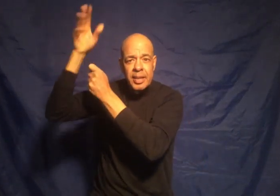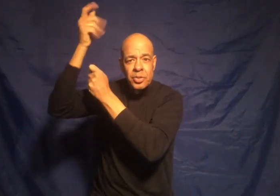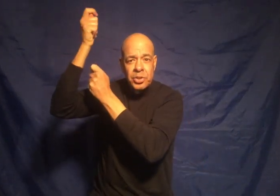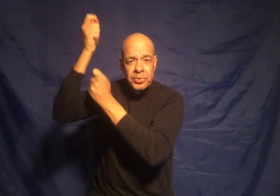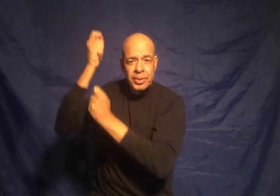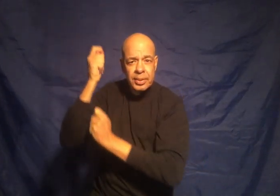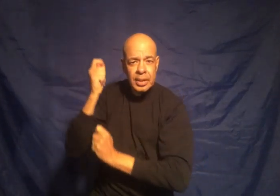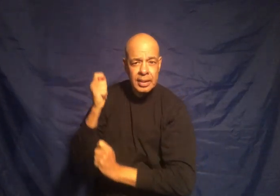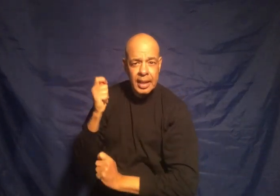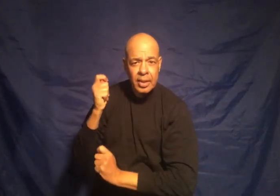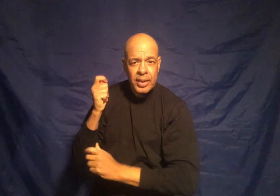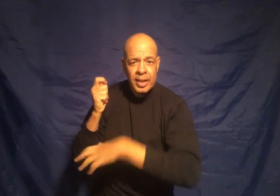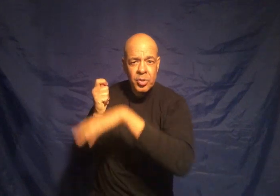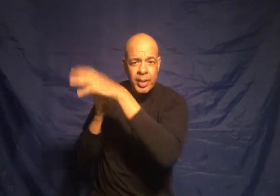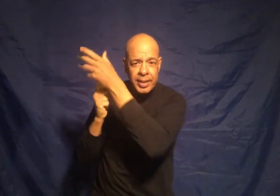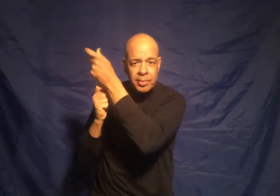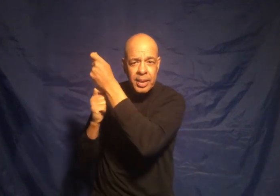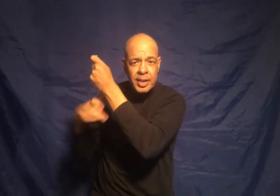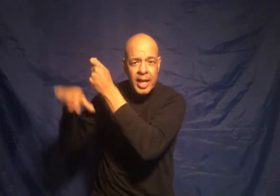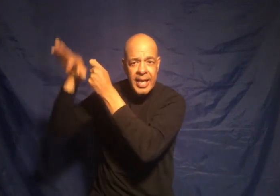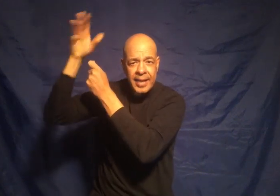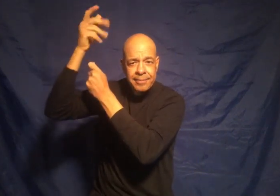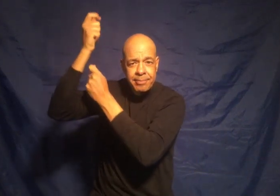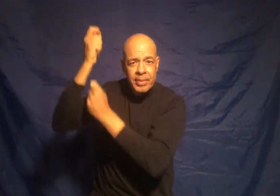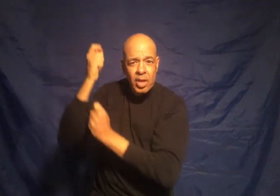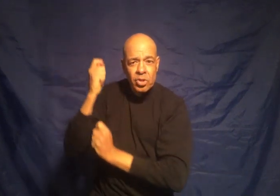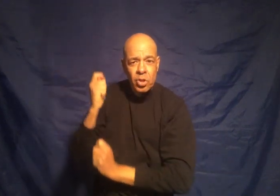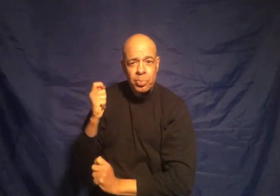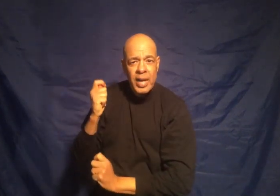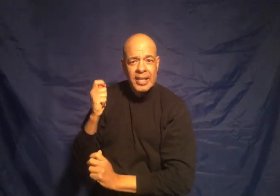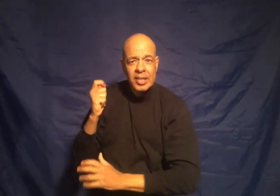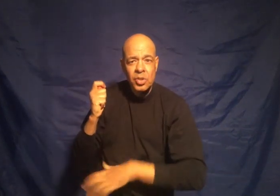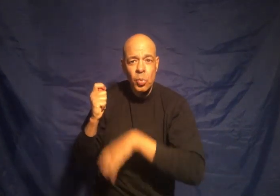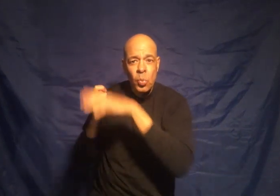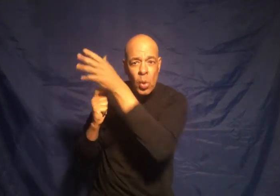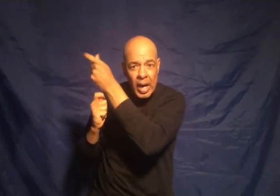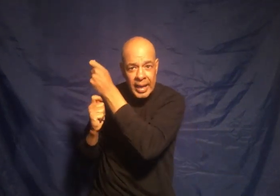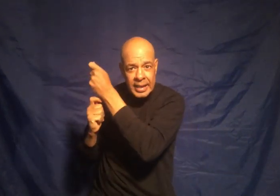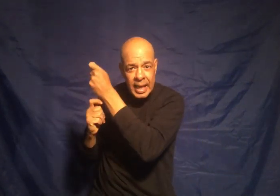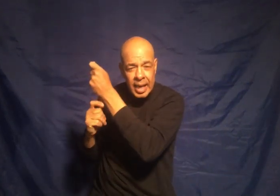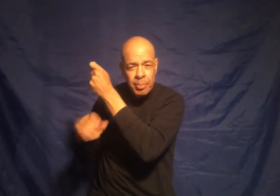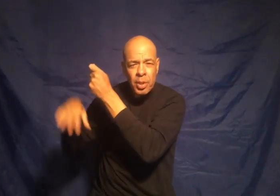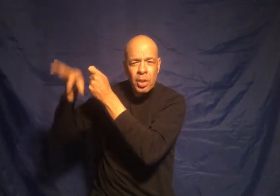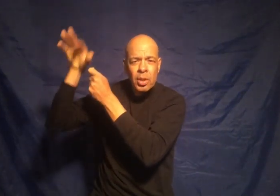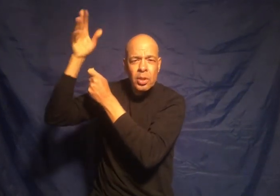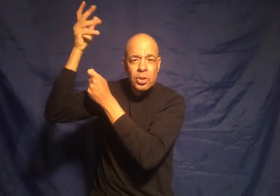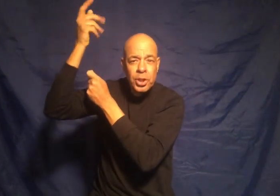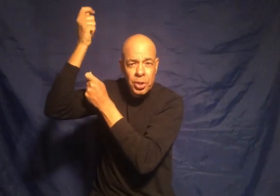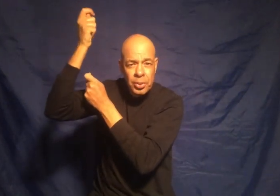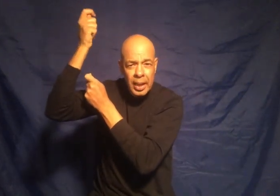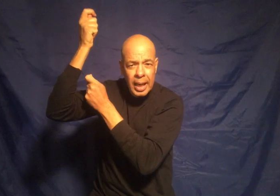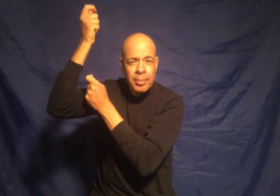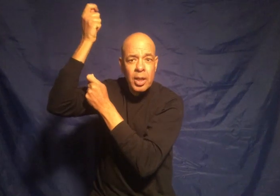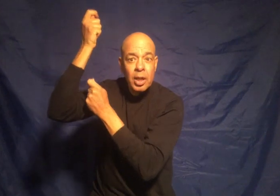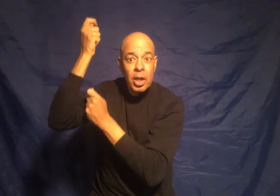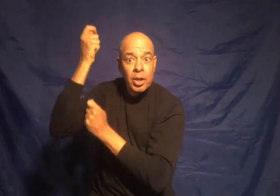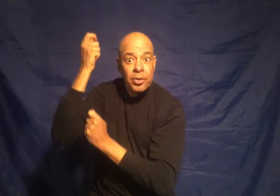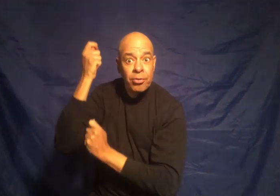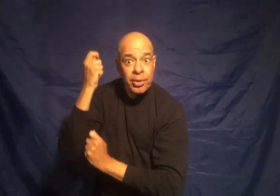soon that I I want to explain but not yet so practice one up two up three